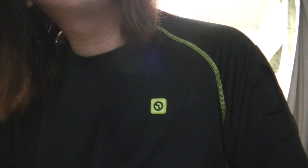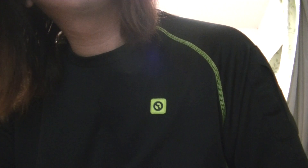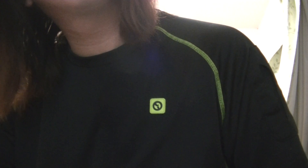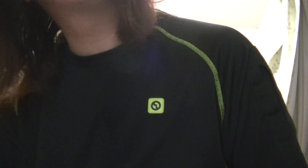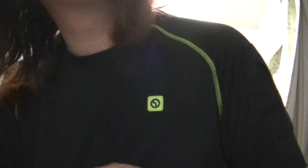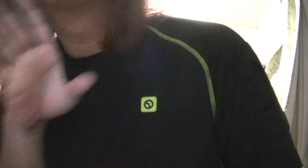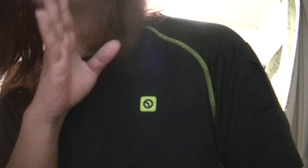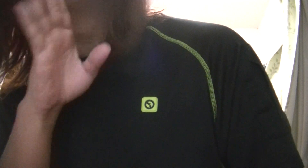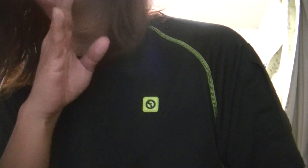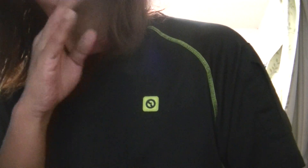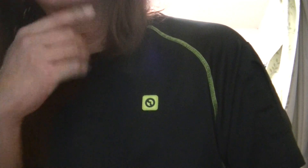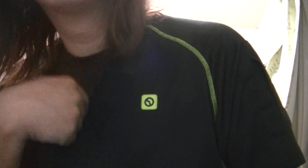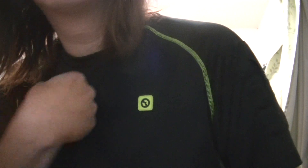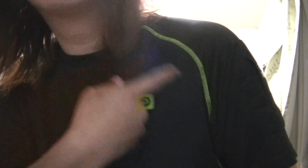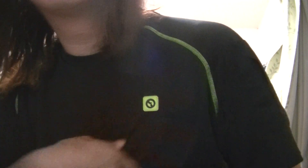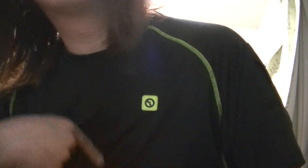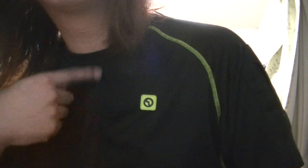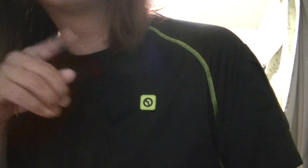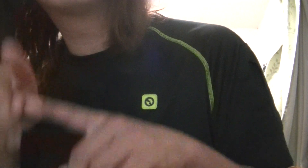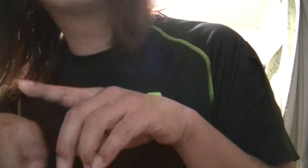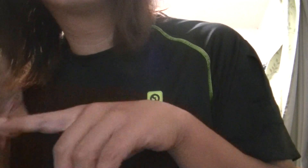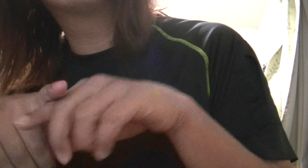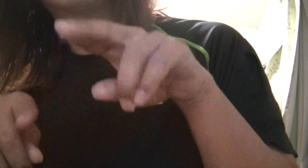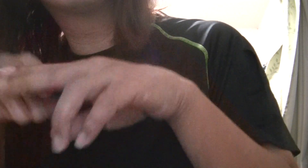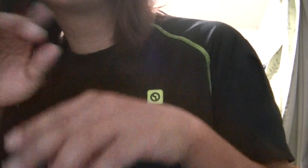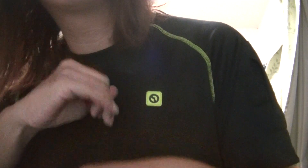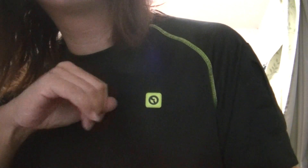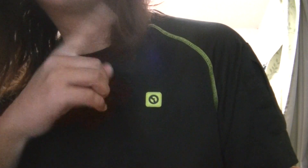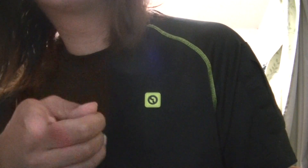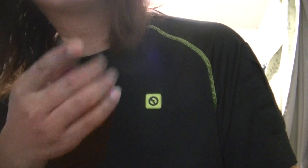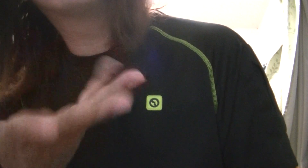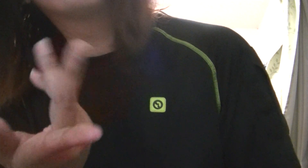It's true, we'll make a brighter day, just you and me.